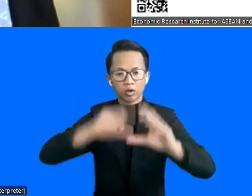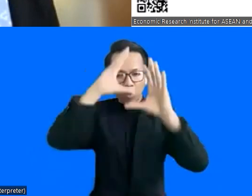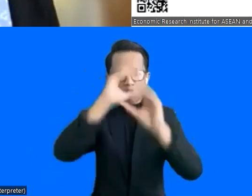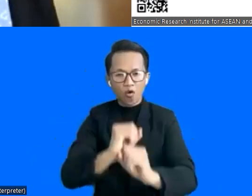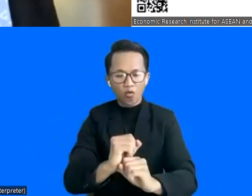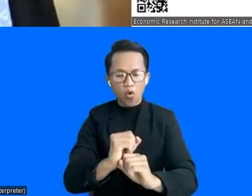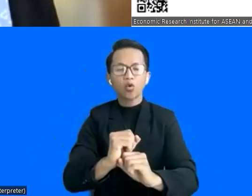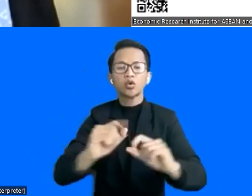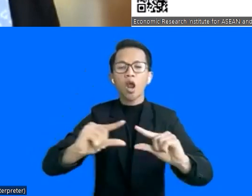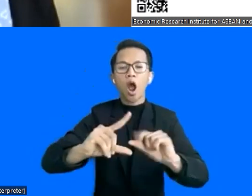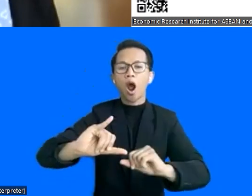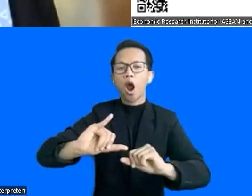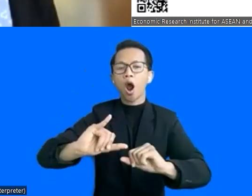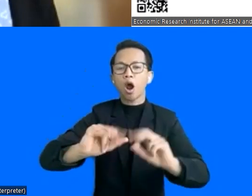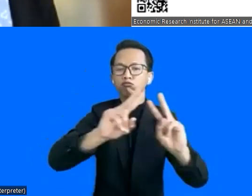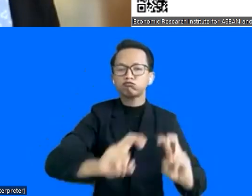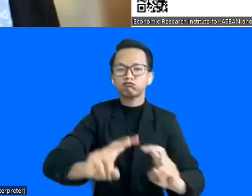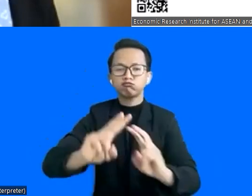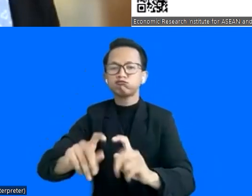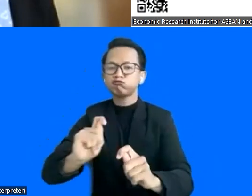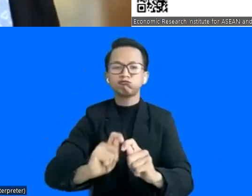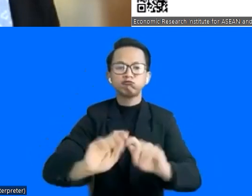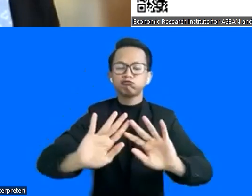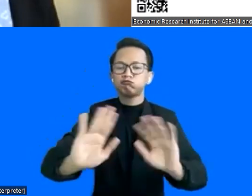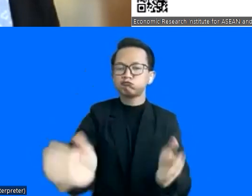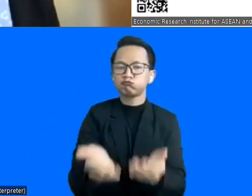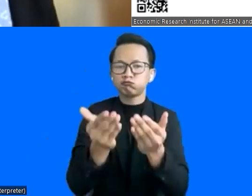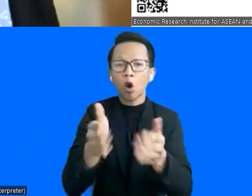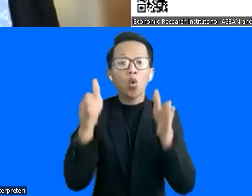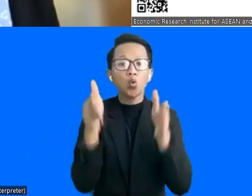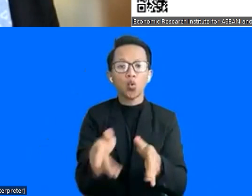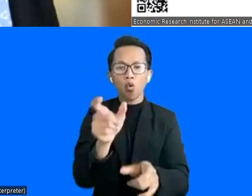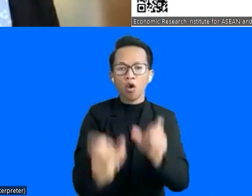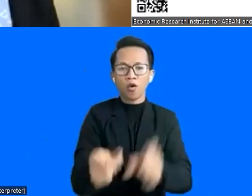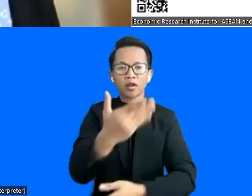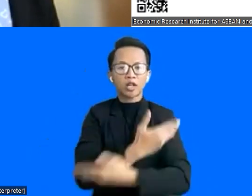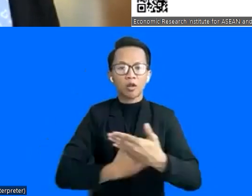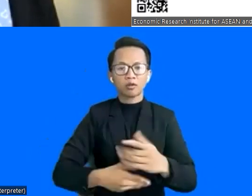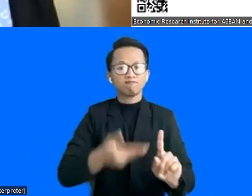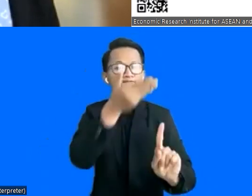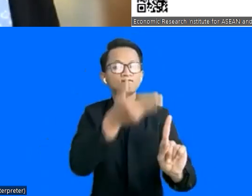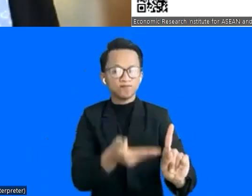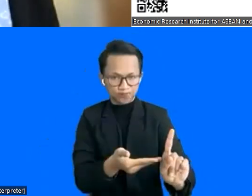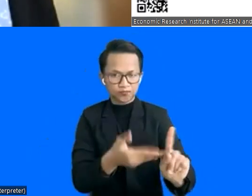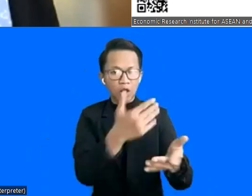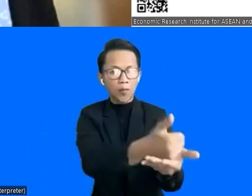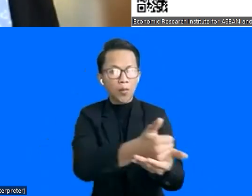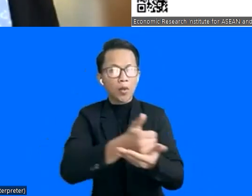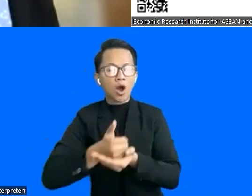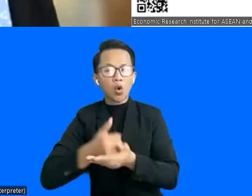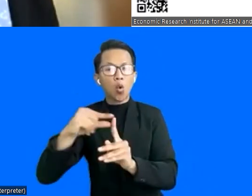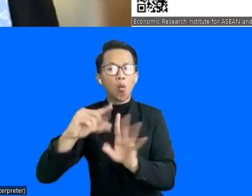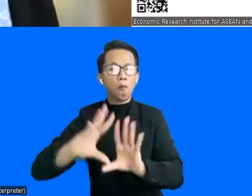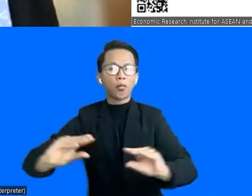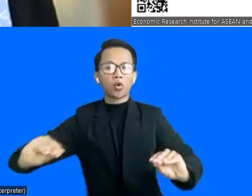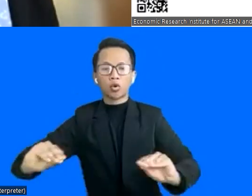Thai languages and improving the quality of life for people with disabilities. So Tan Chanok here is helping the companies drive revenue